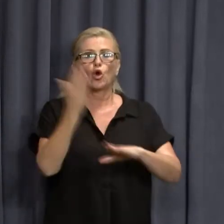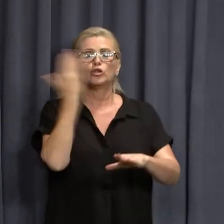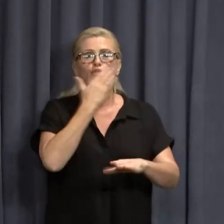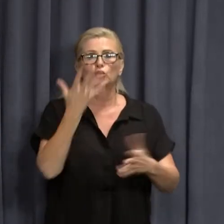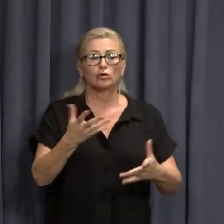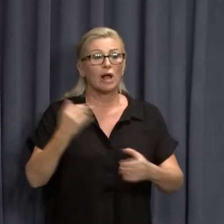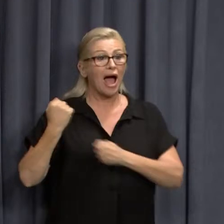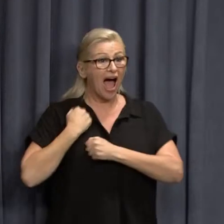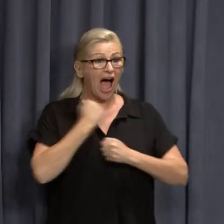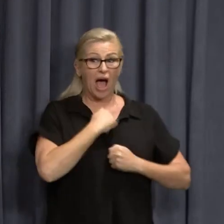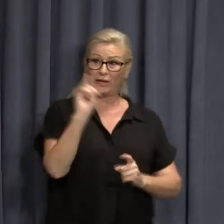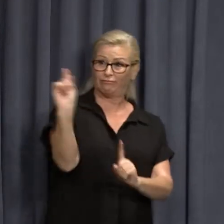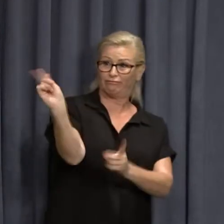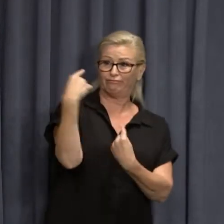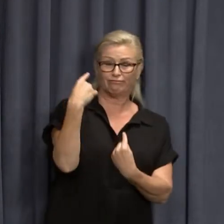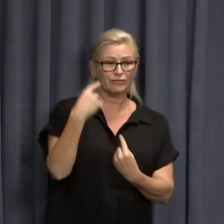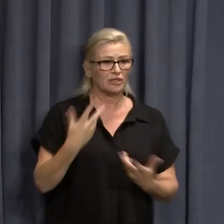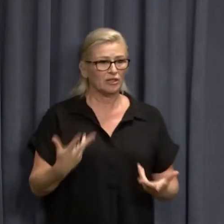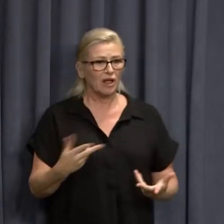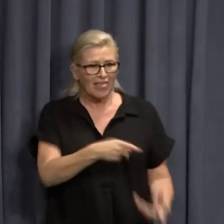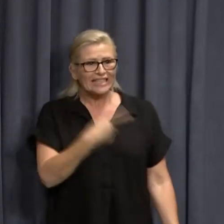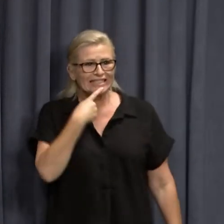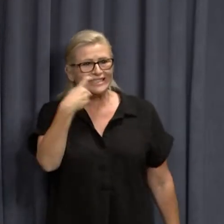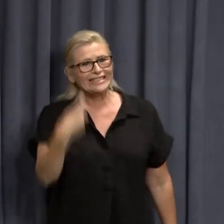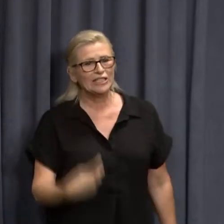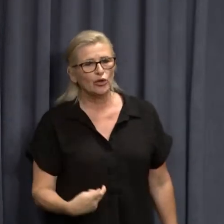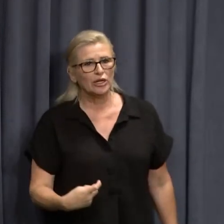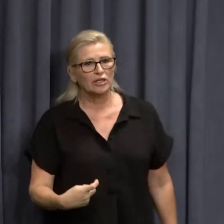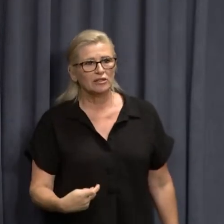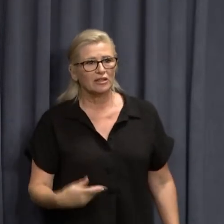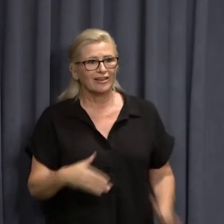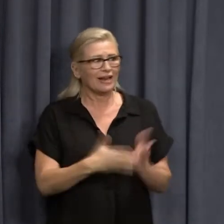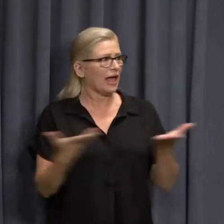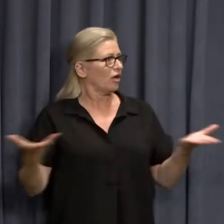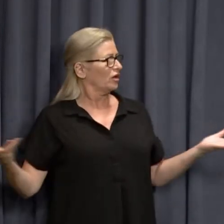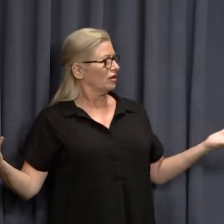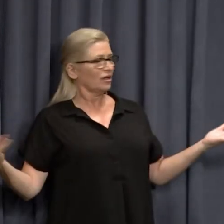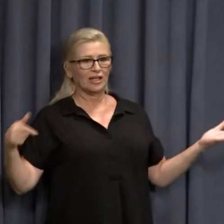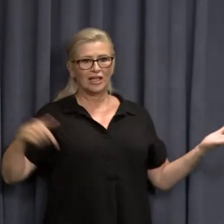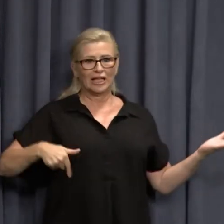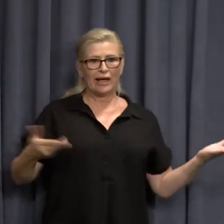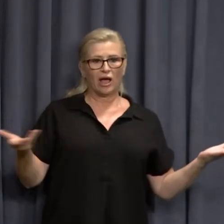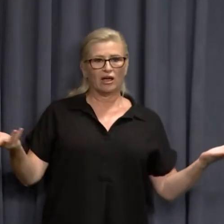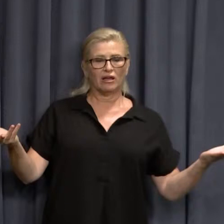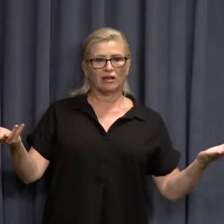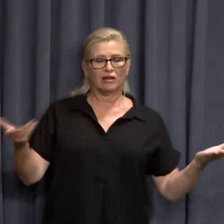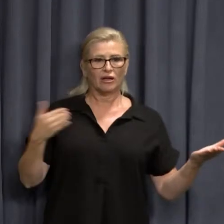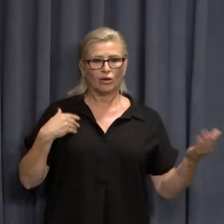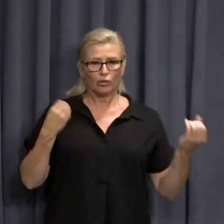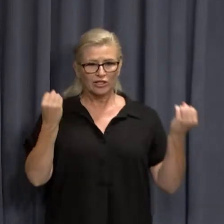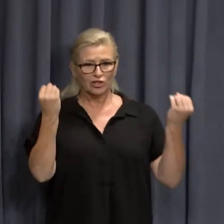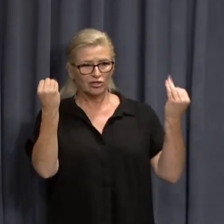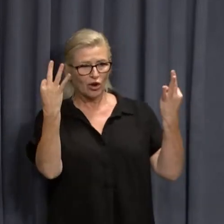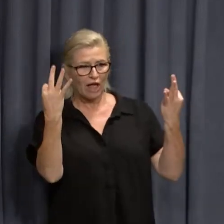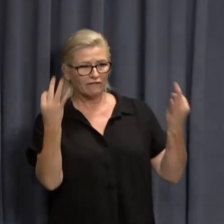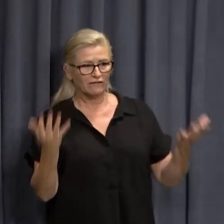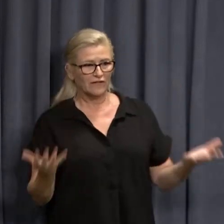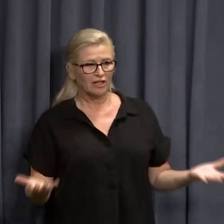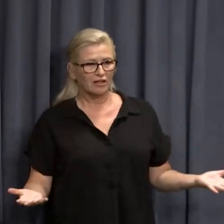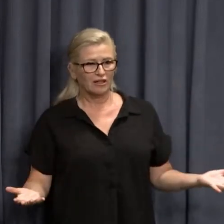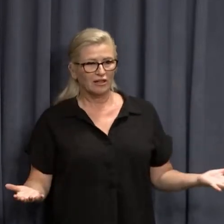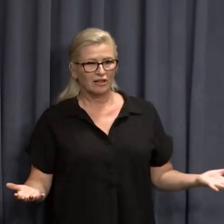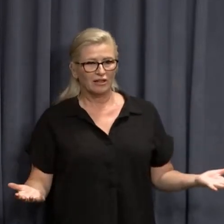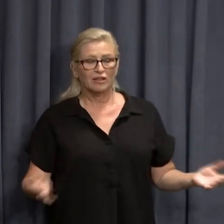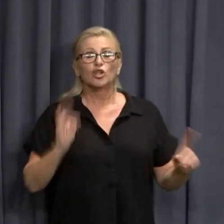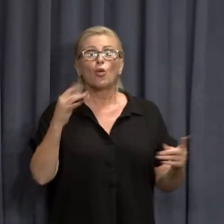the army being called out, is pretty serious. Now here, we're not going through that. So what we're